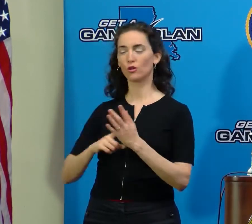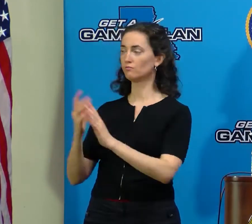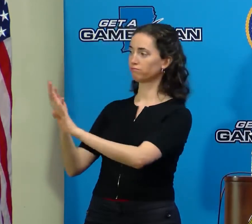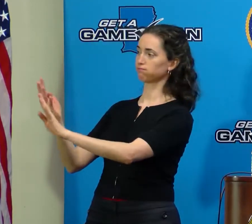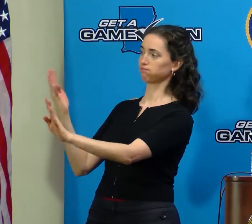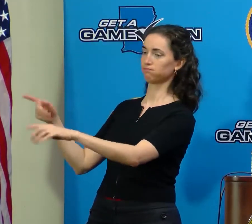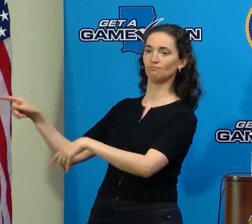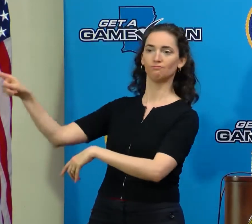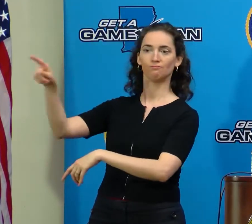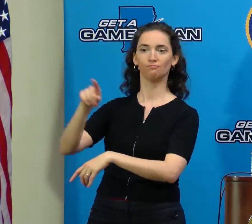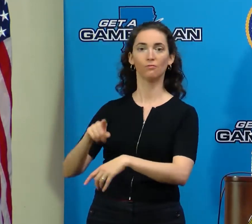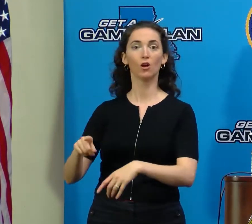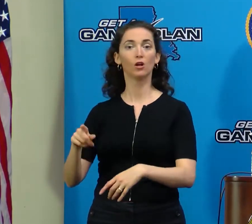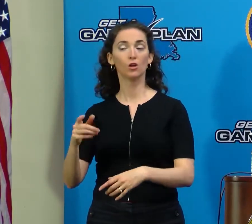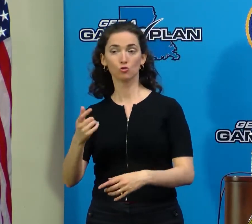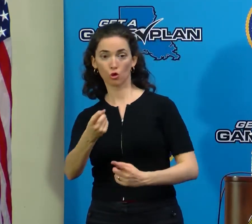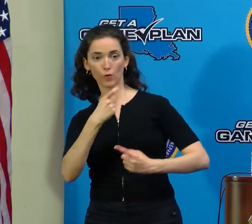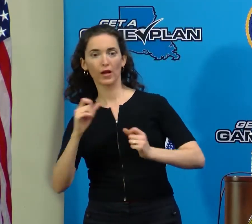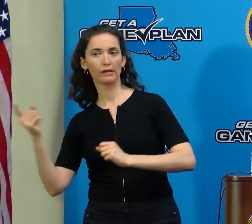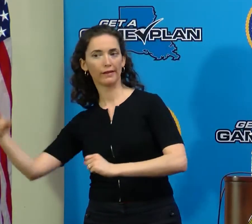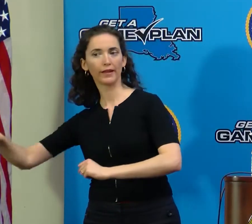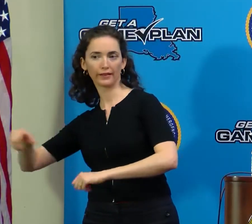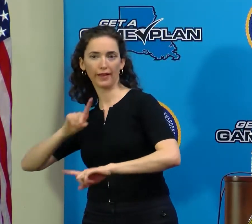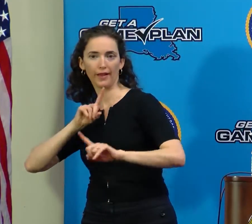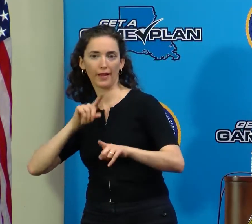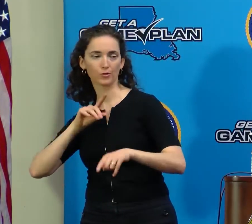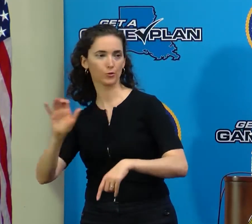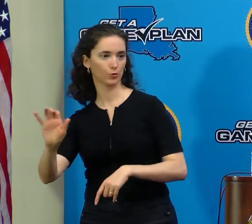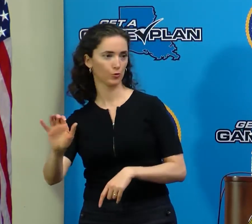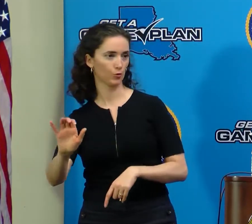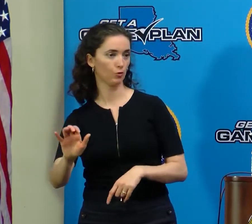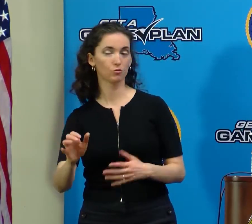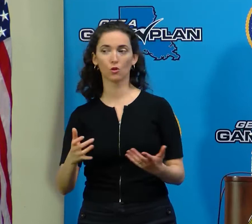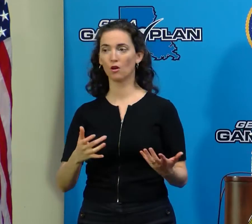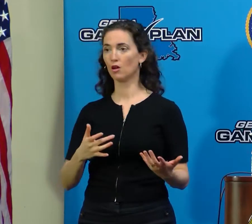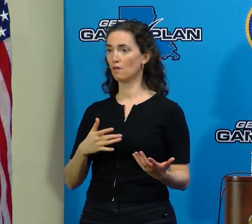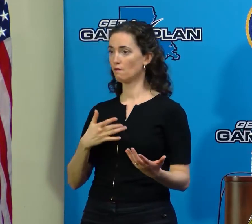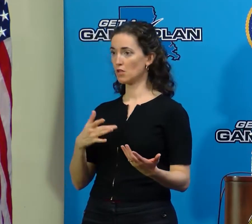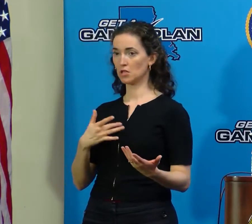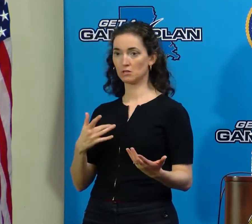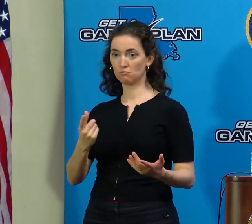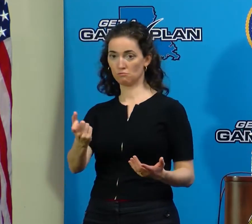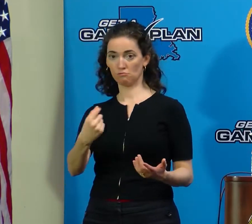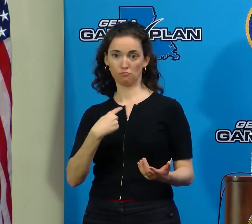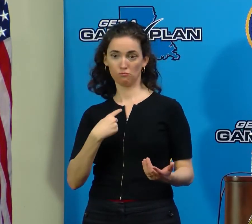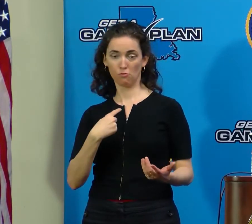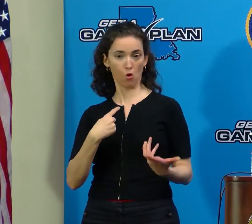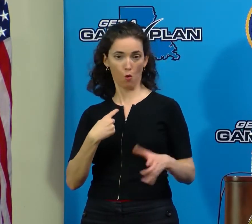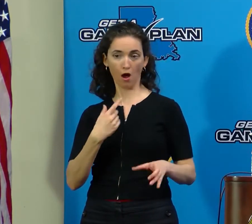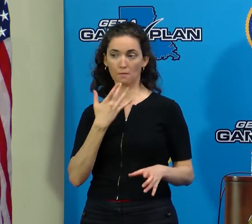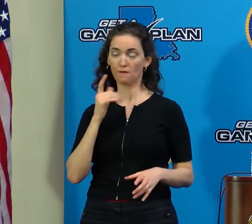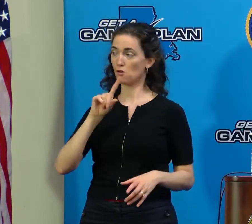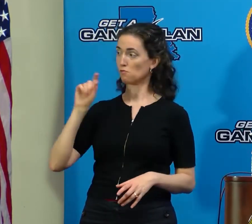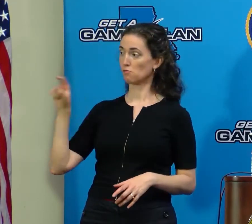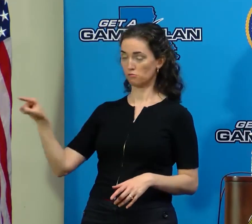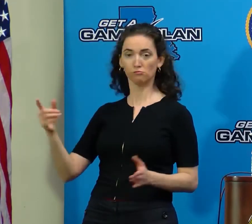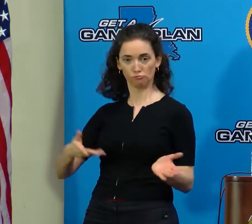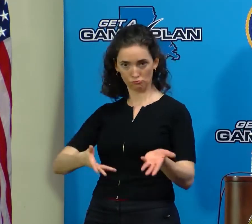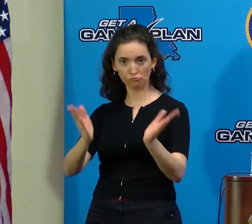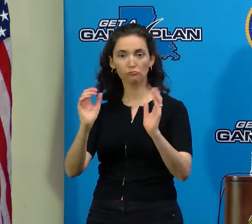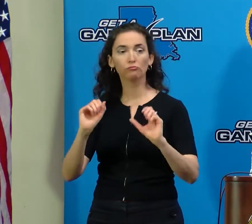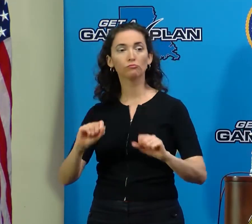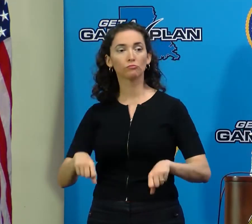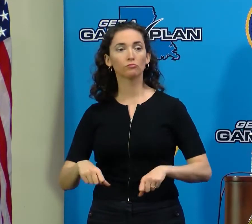can answer questions and so forth. And so if you feel like you need to direct a question to one of them, please feel free to do so.